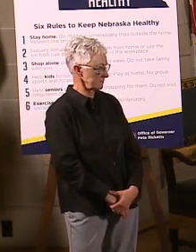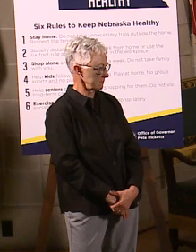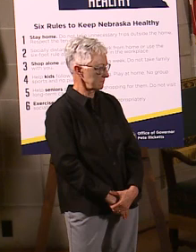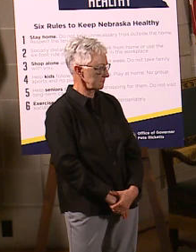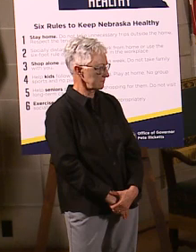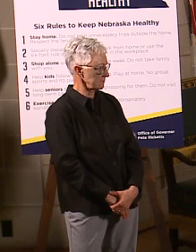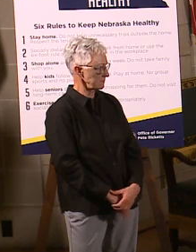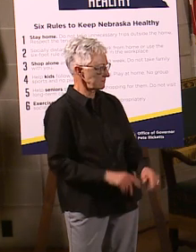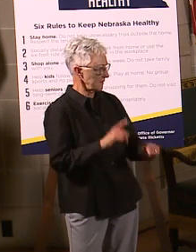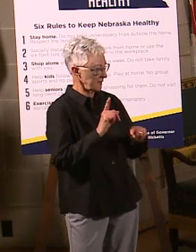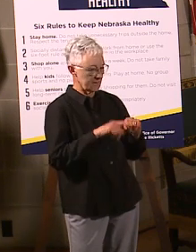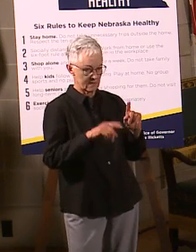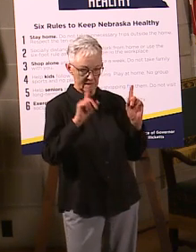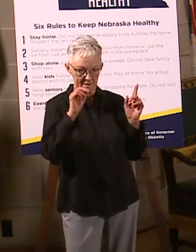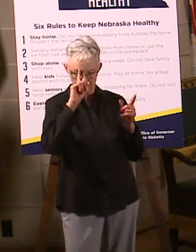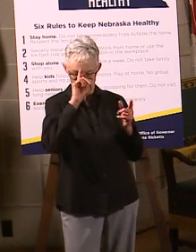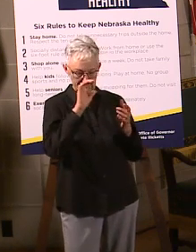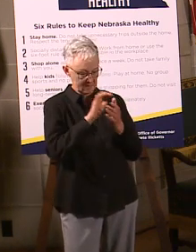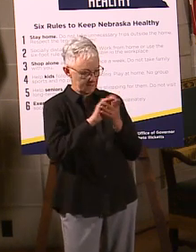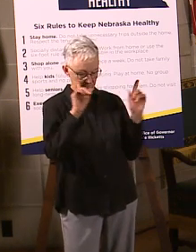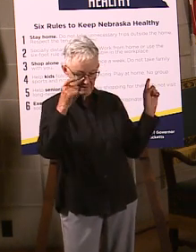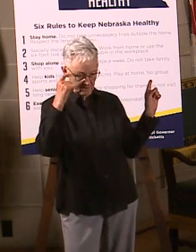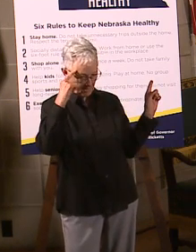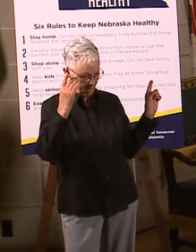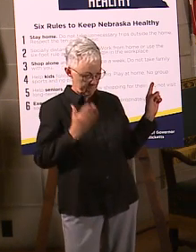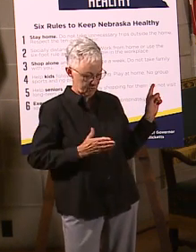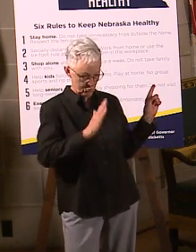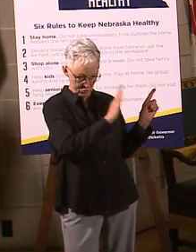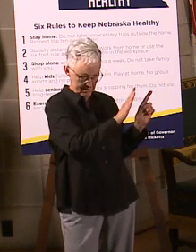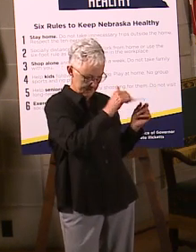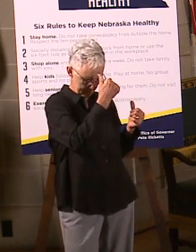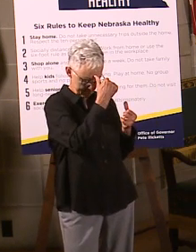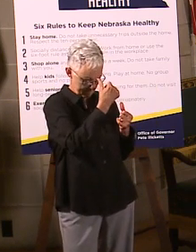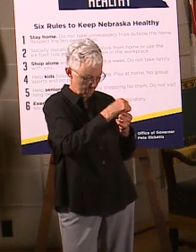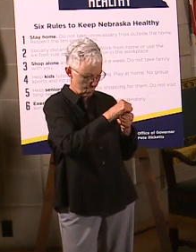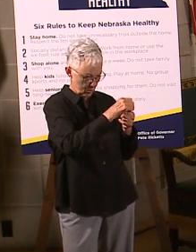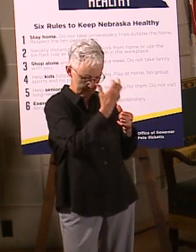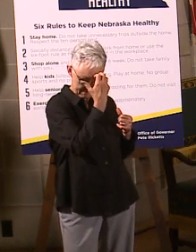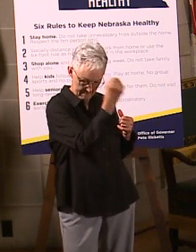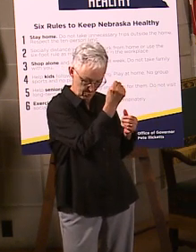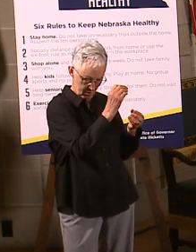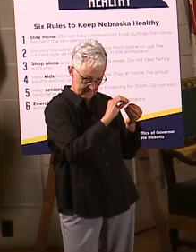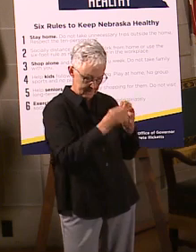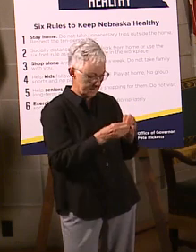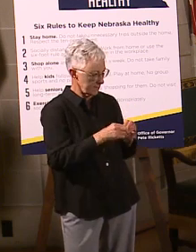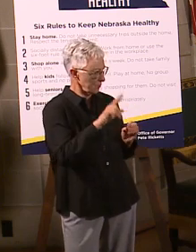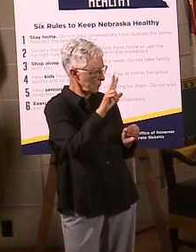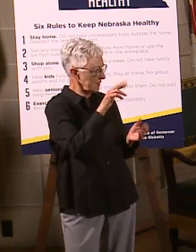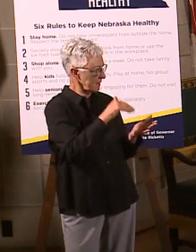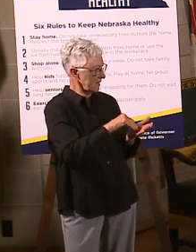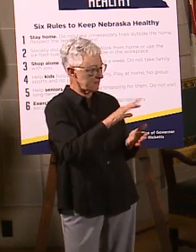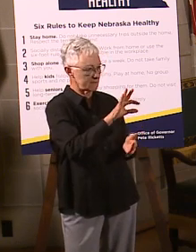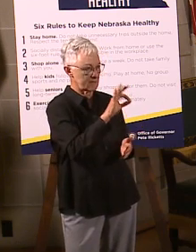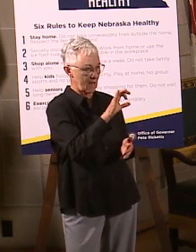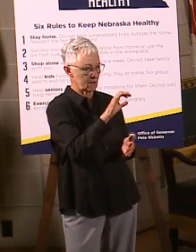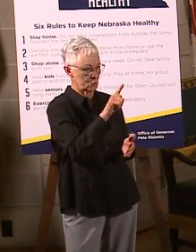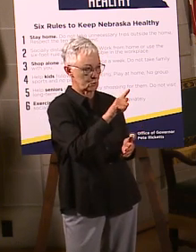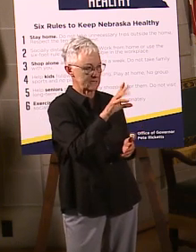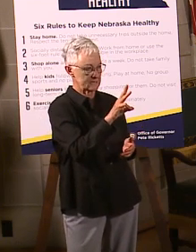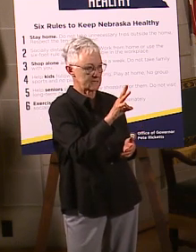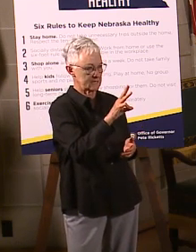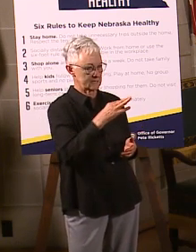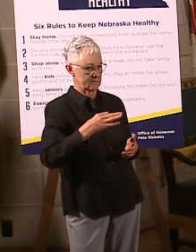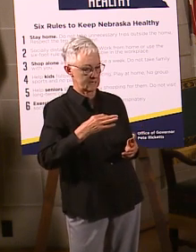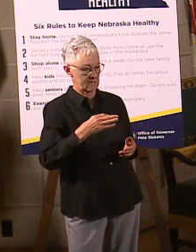I can't believe the governor's memory, but yeah, he was right on the mark. We have 3,926 total staffed hospital